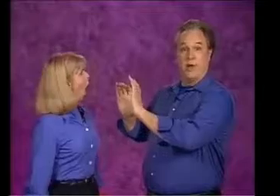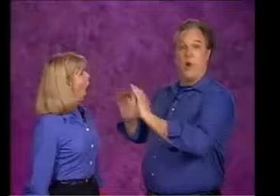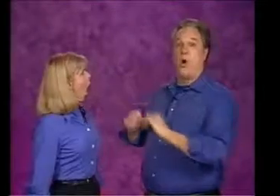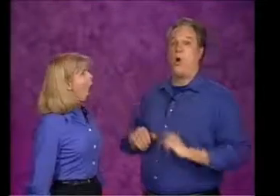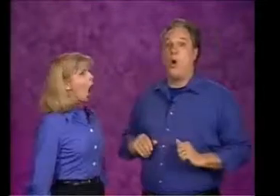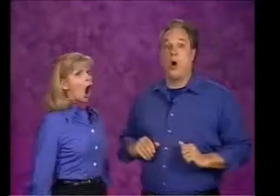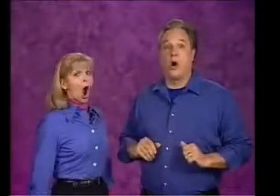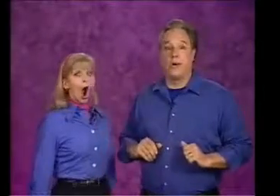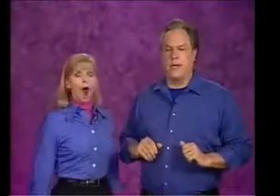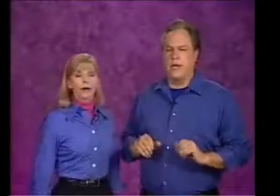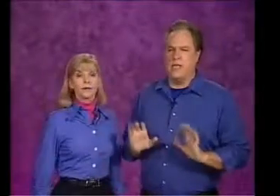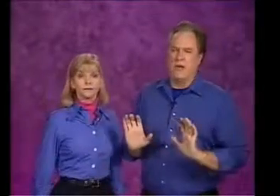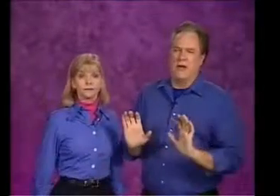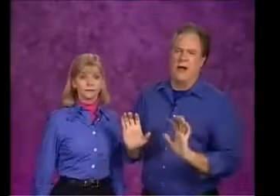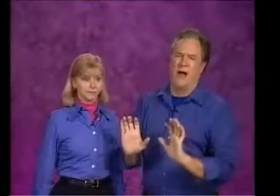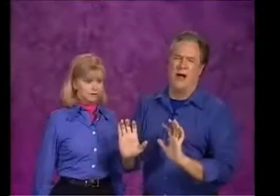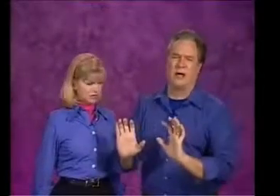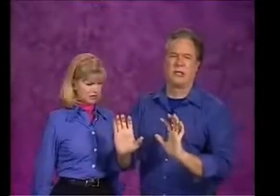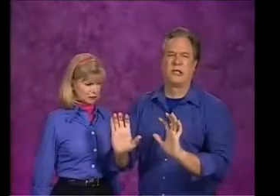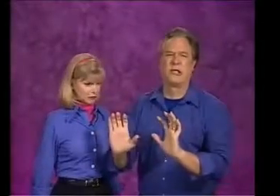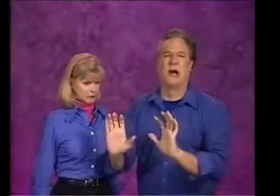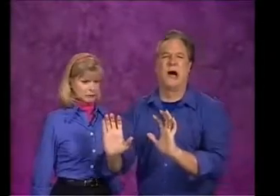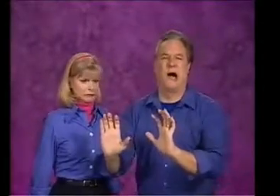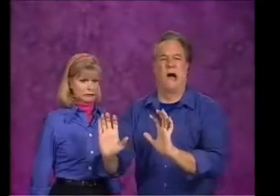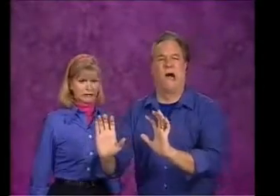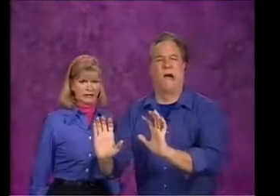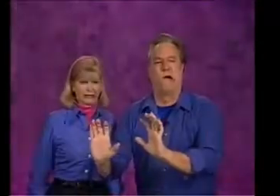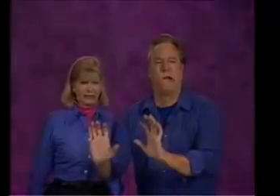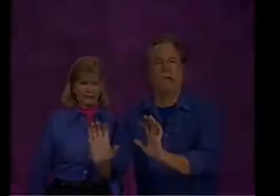or even a car! Arrgh! Arrgh! Arrgh! You